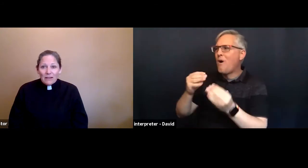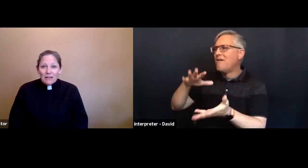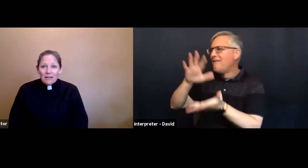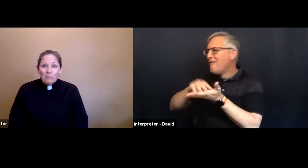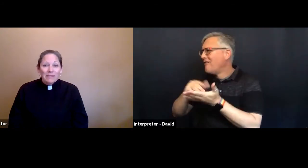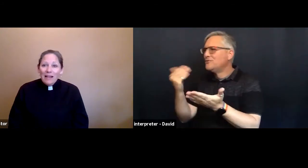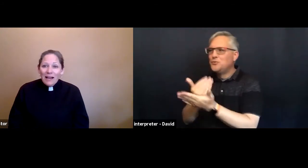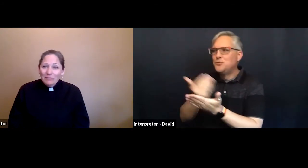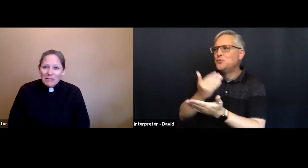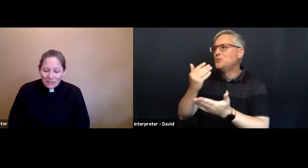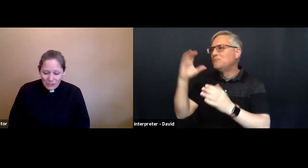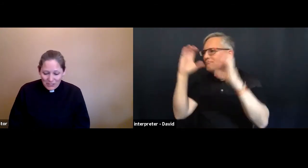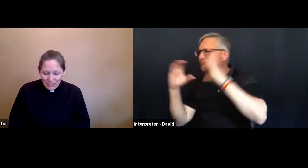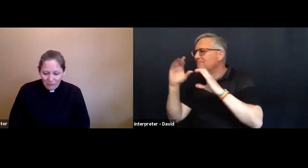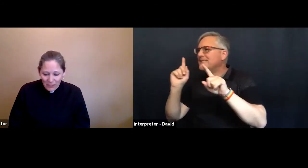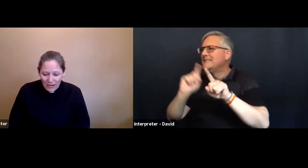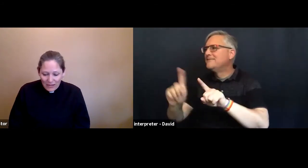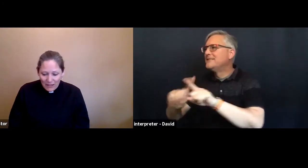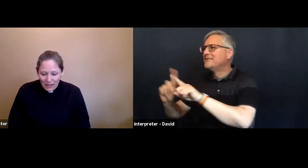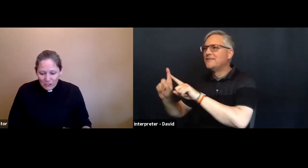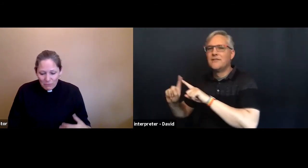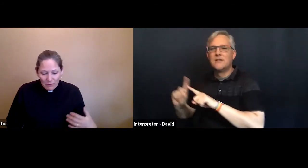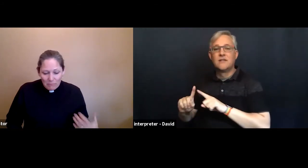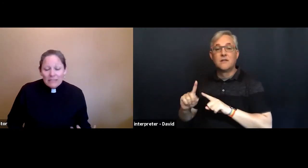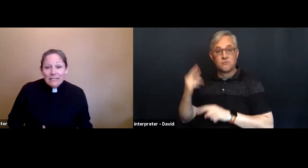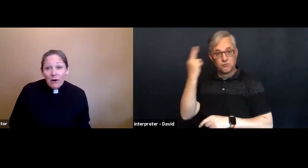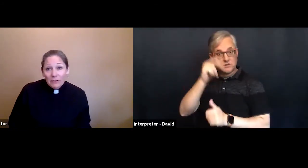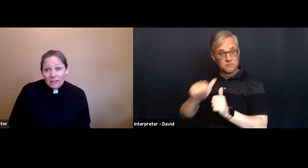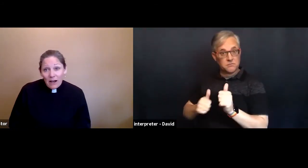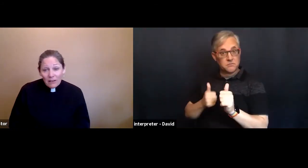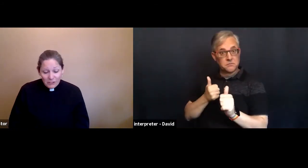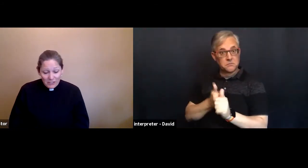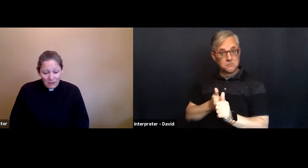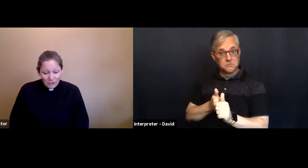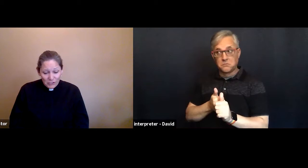But not because she's afraid she might miss out on a college scholarship.